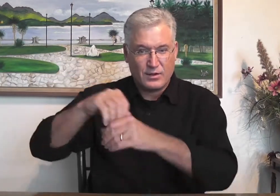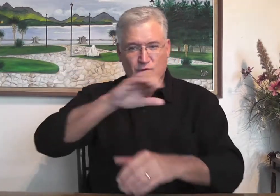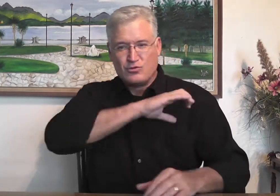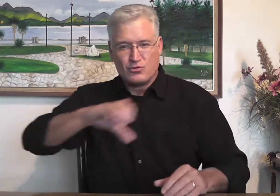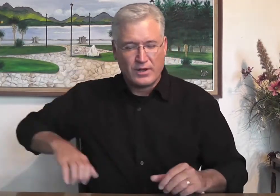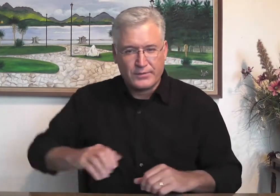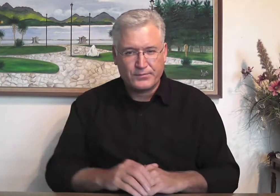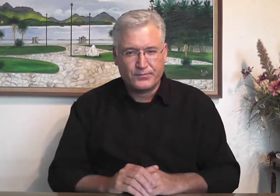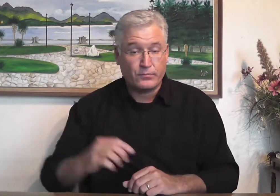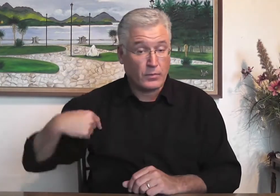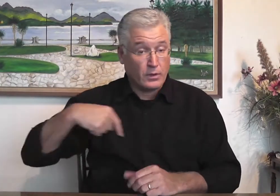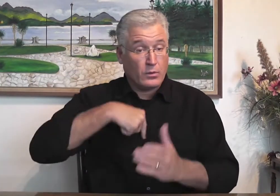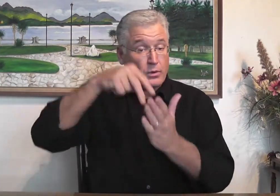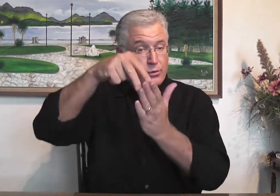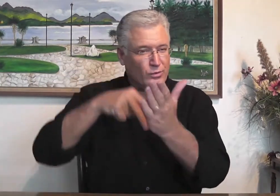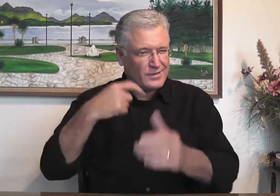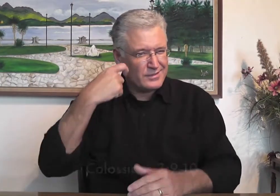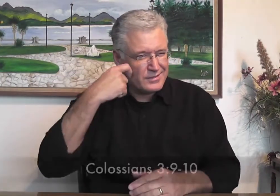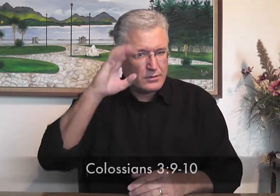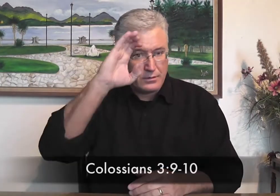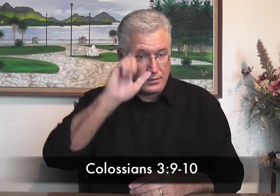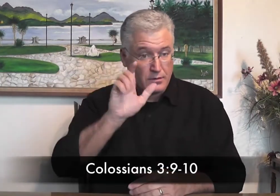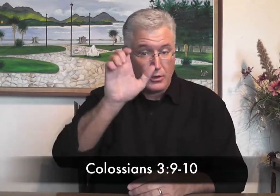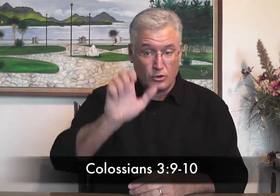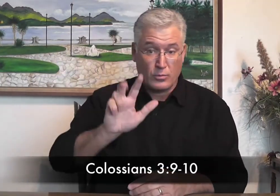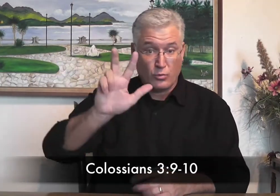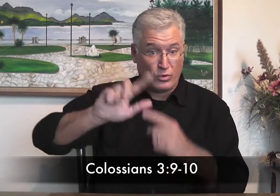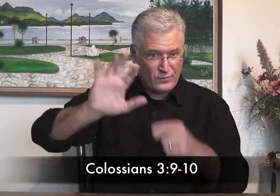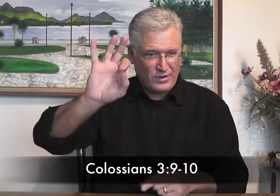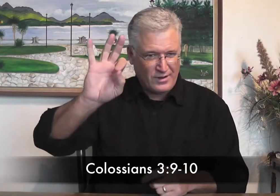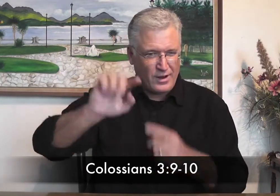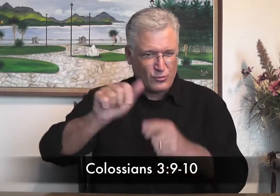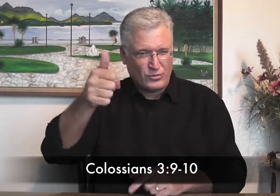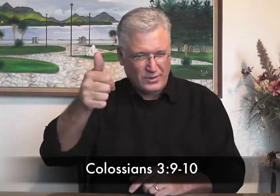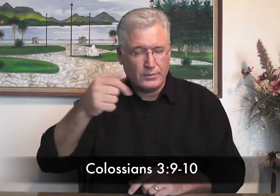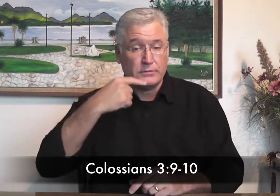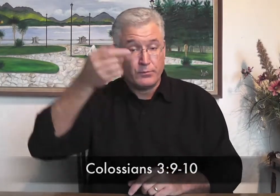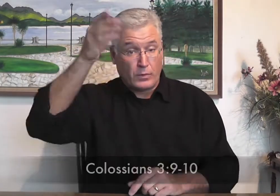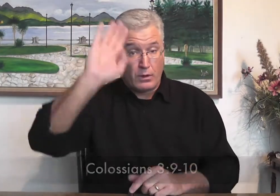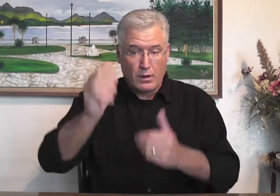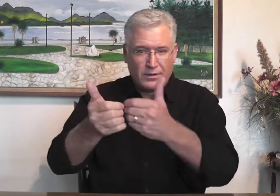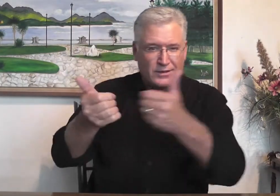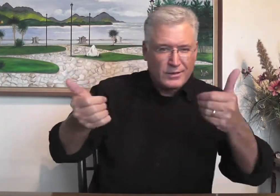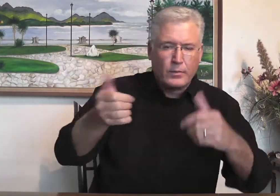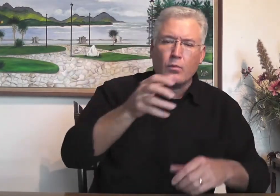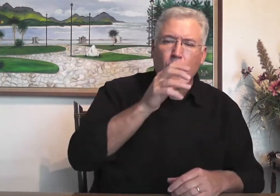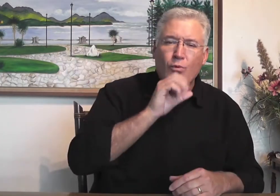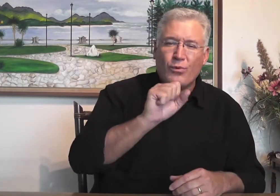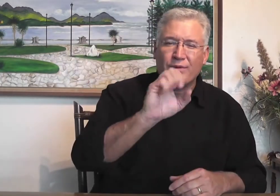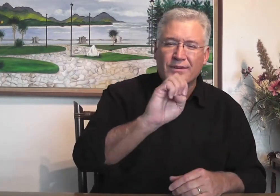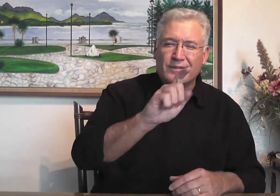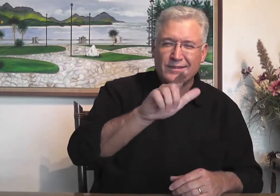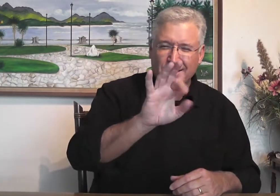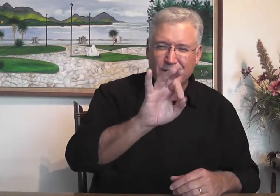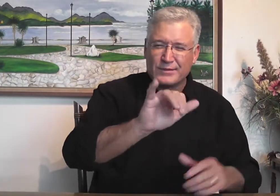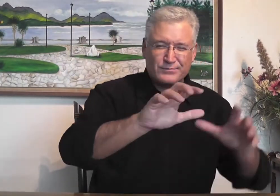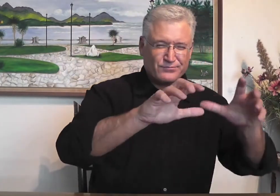holy people in Christ. Read in Colossians 3, 9 through 10. God separated